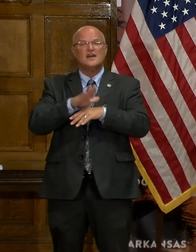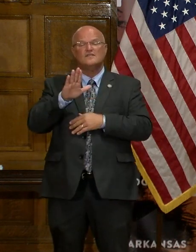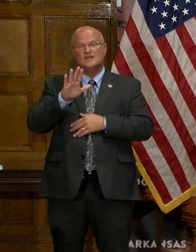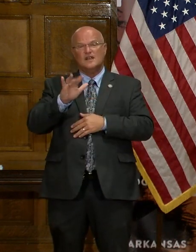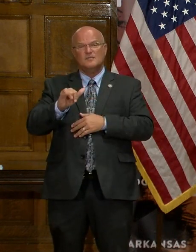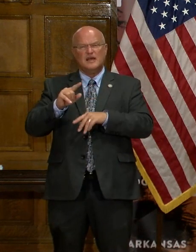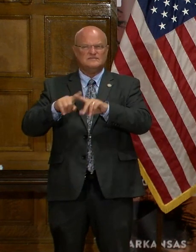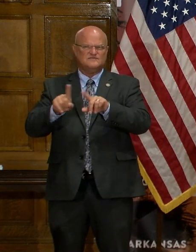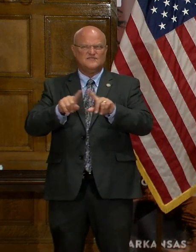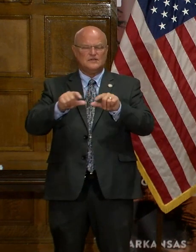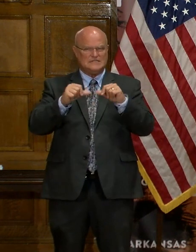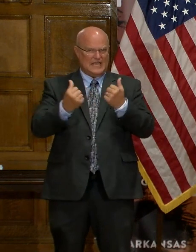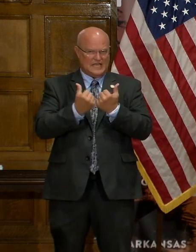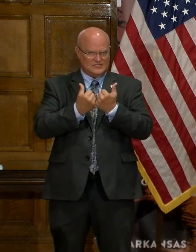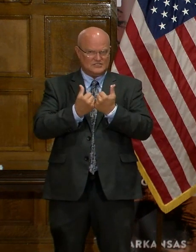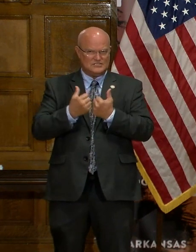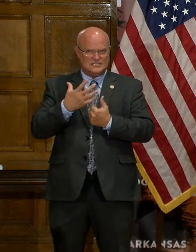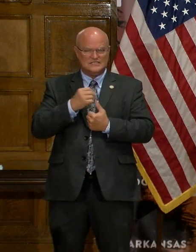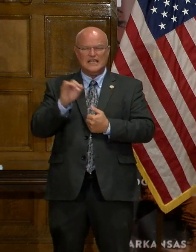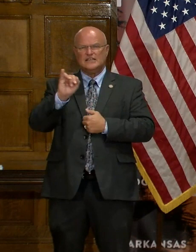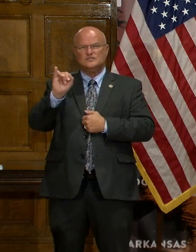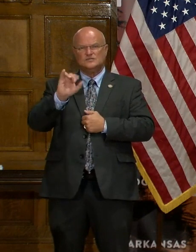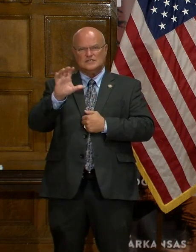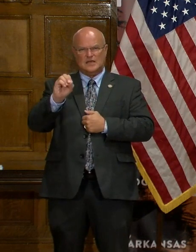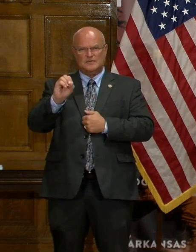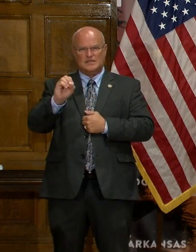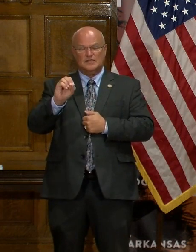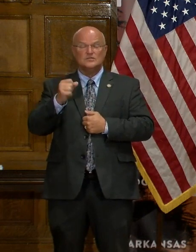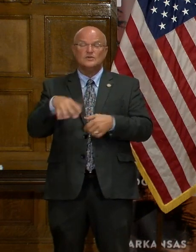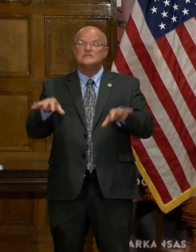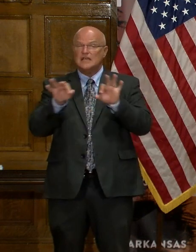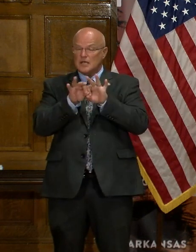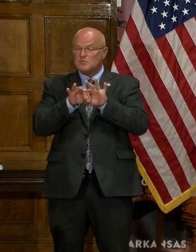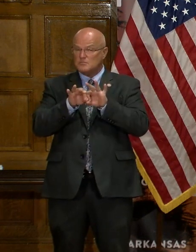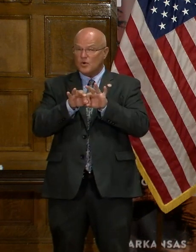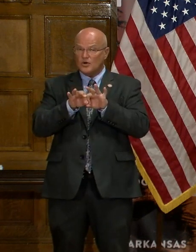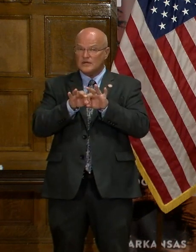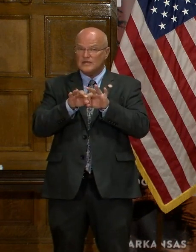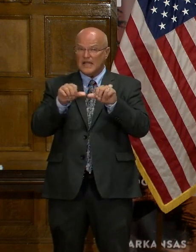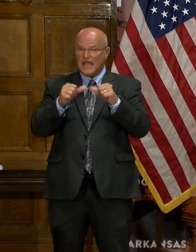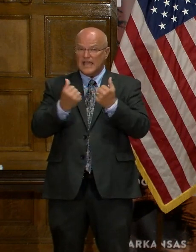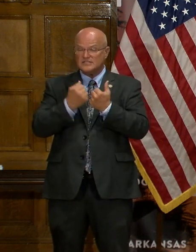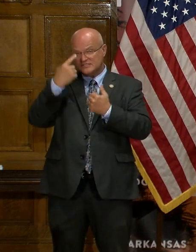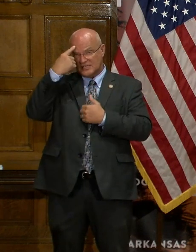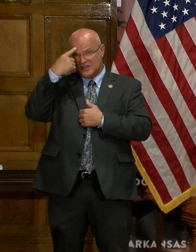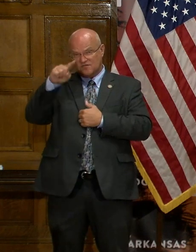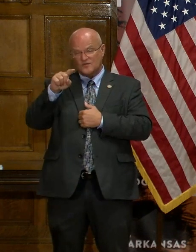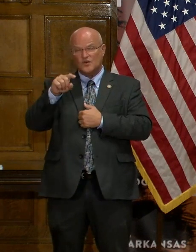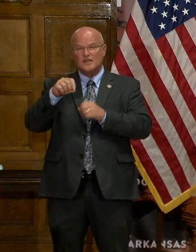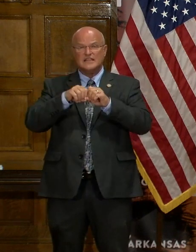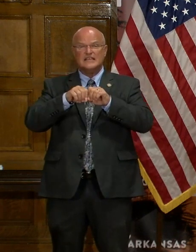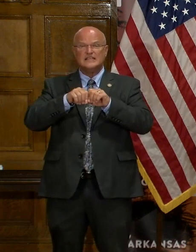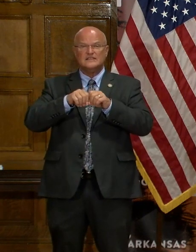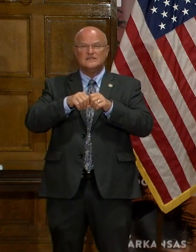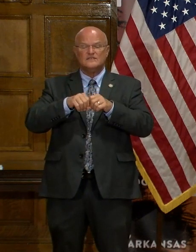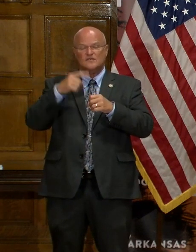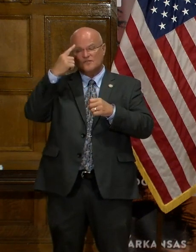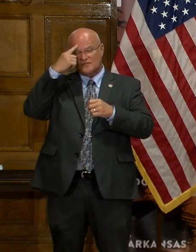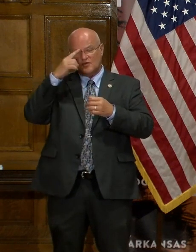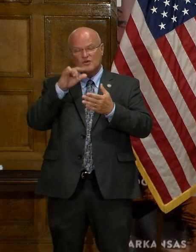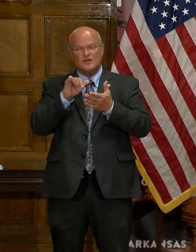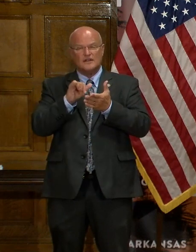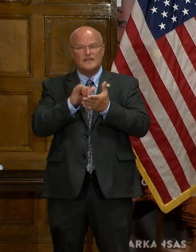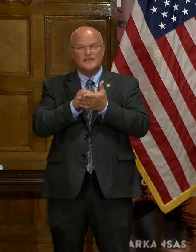various agencies and insurance companies. So it's an important agency for the distribution, sorry, for the